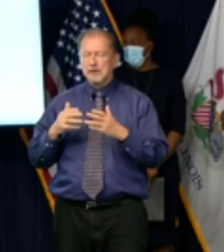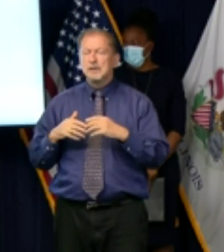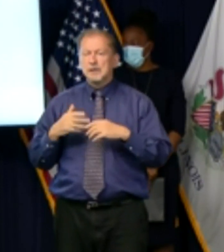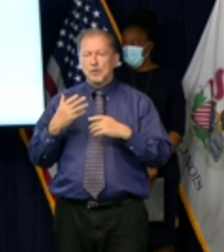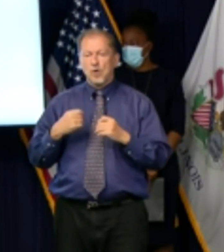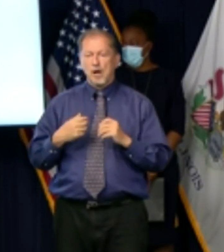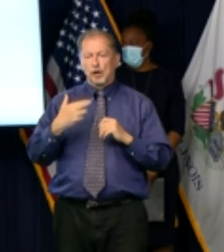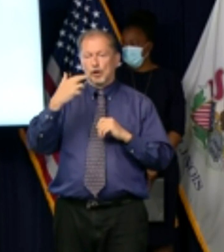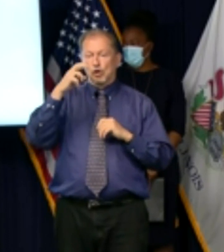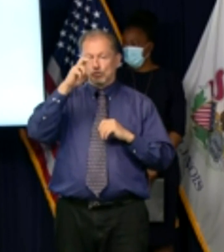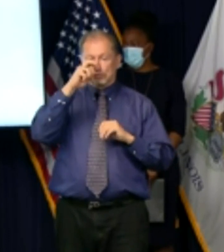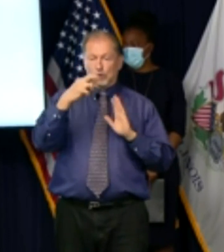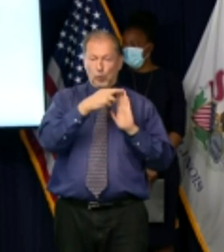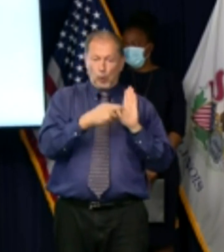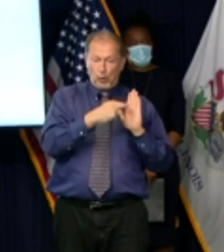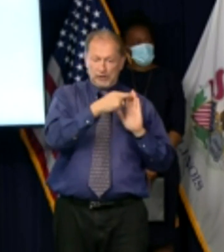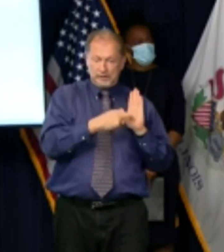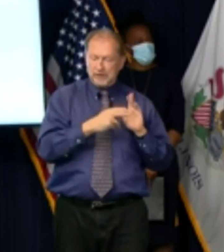the residents you serve